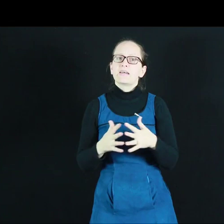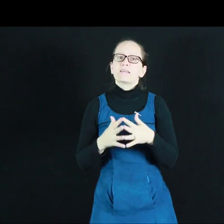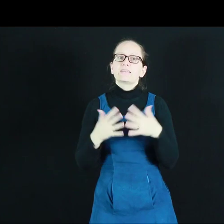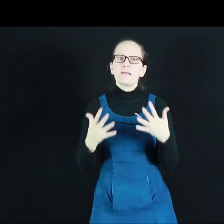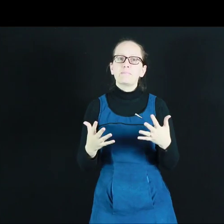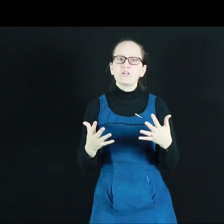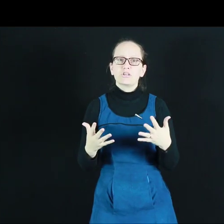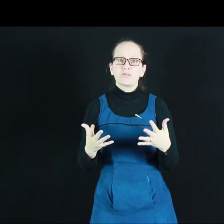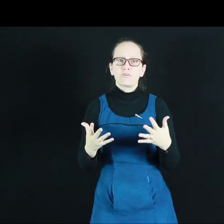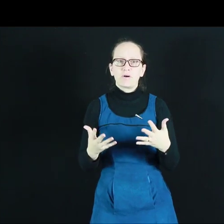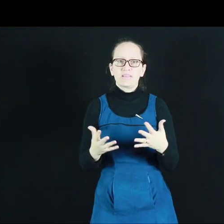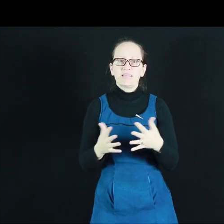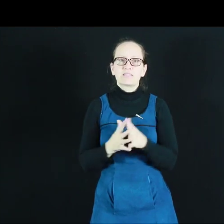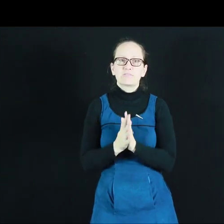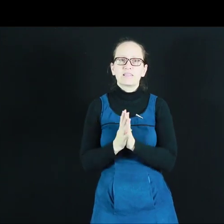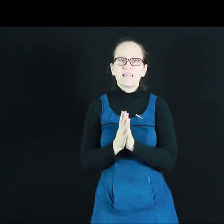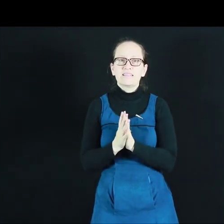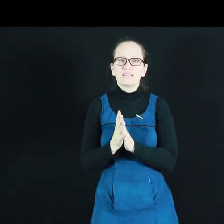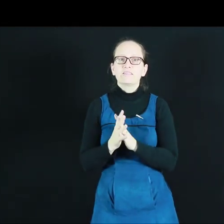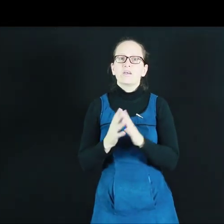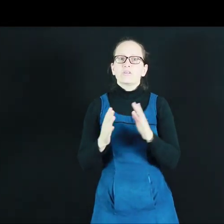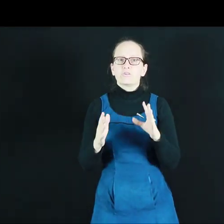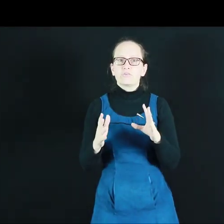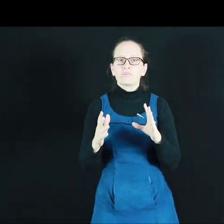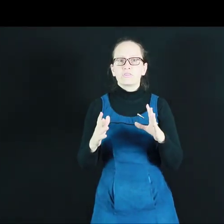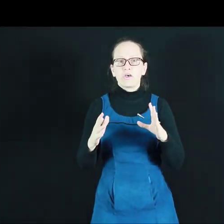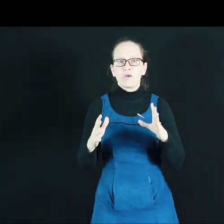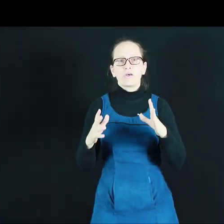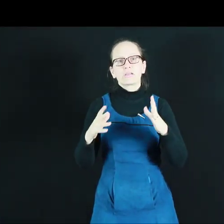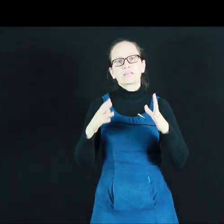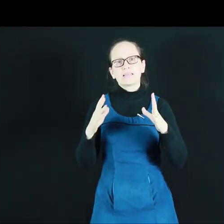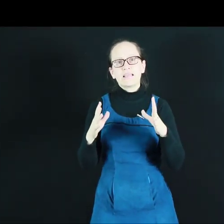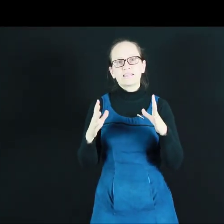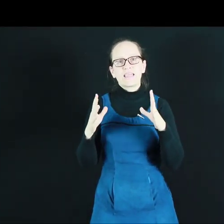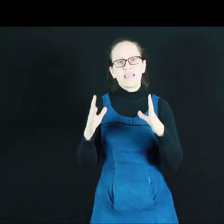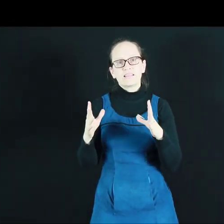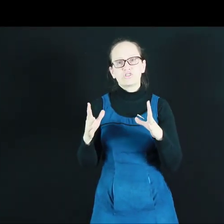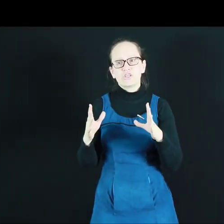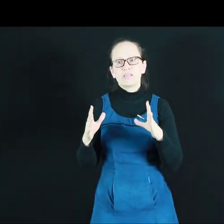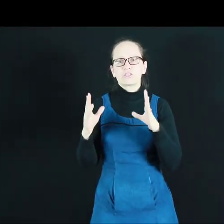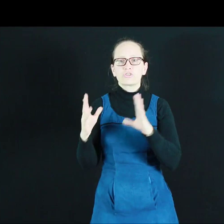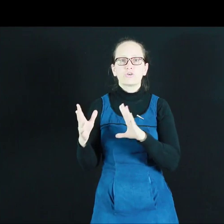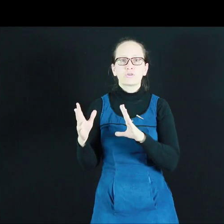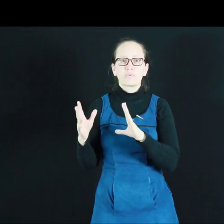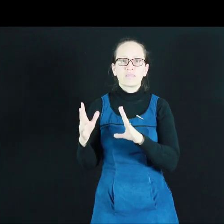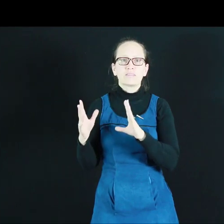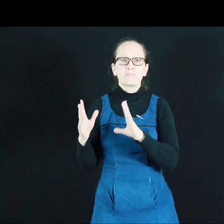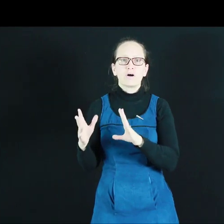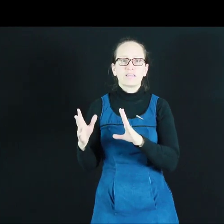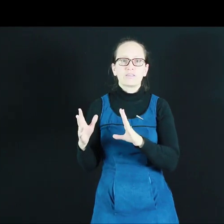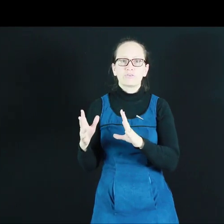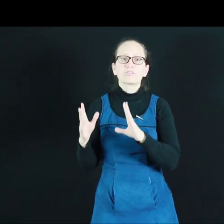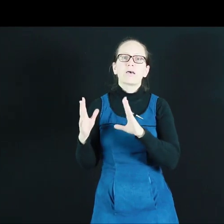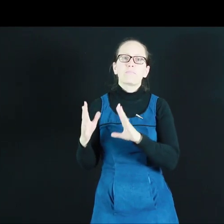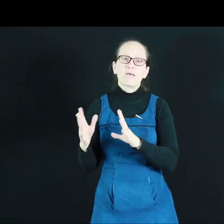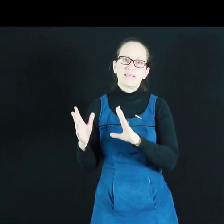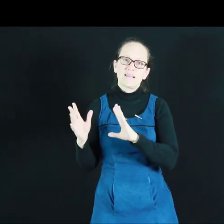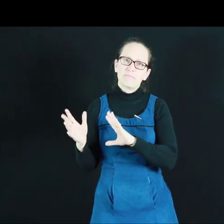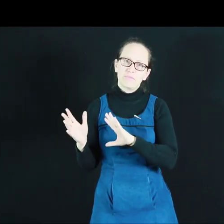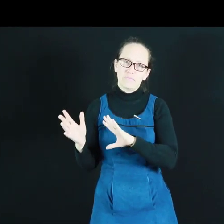Temperature of a body is related to the kinetic energy stored within the molecules making up the